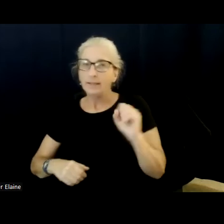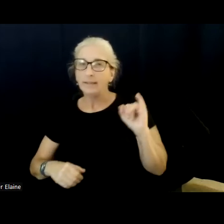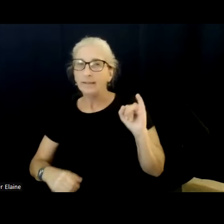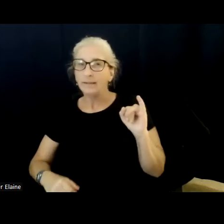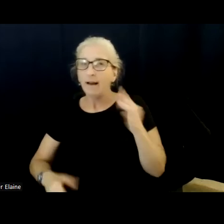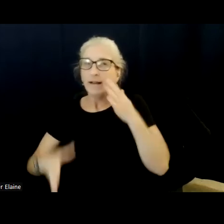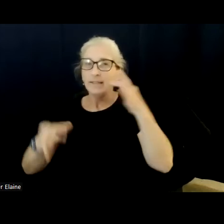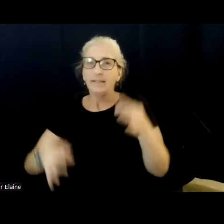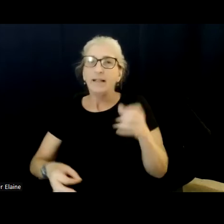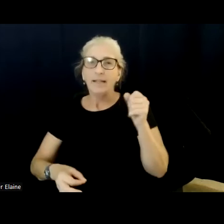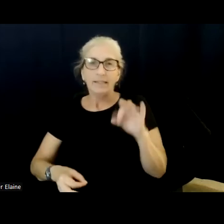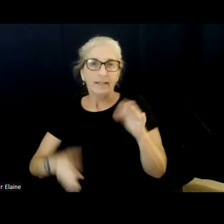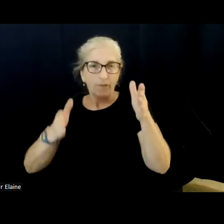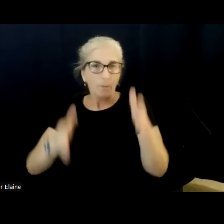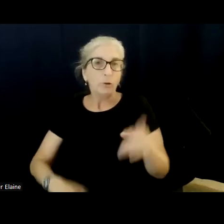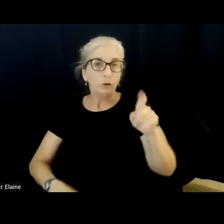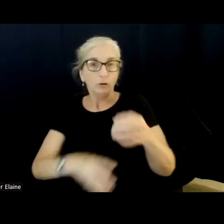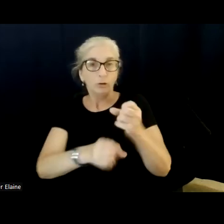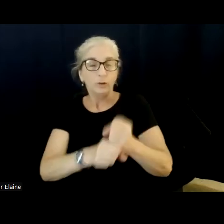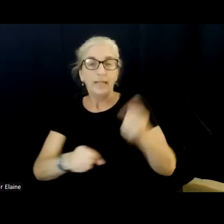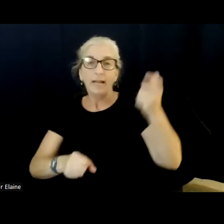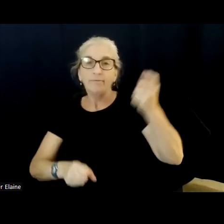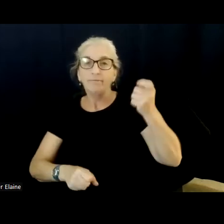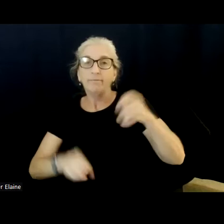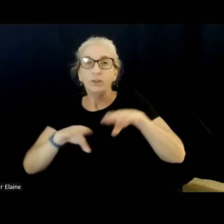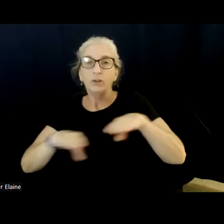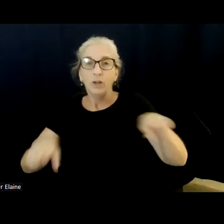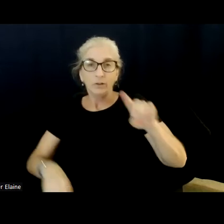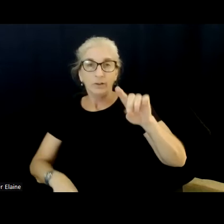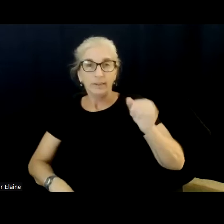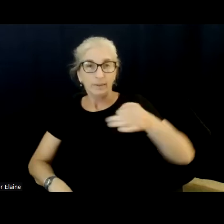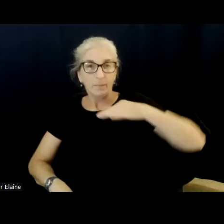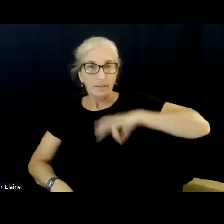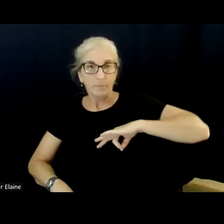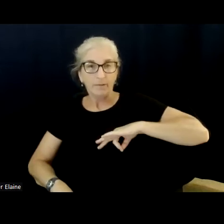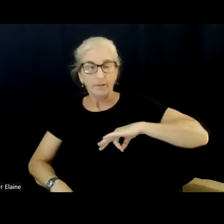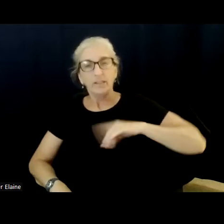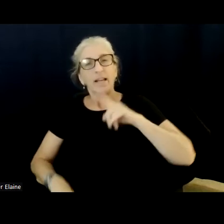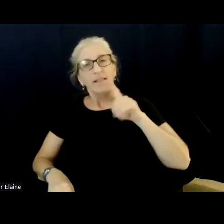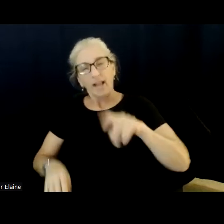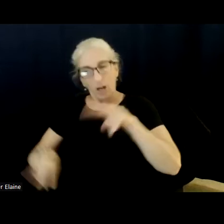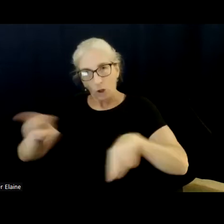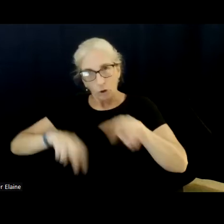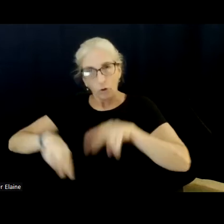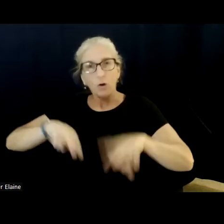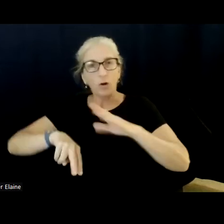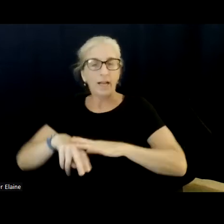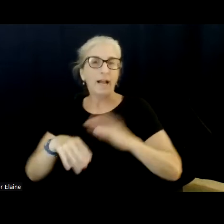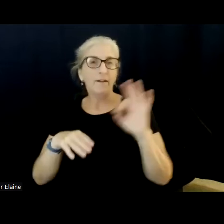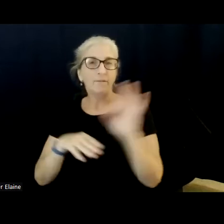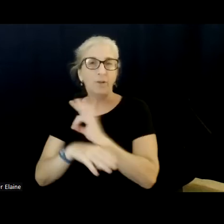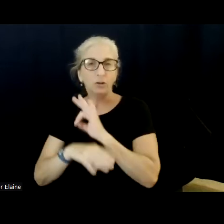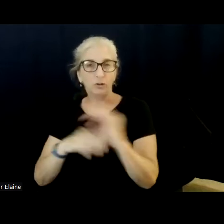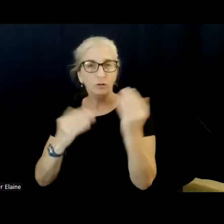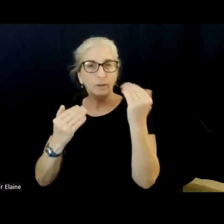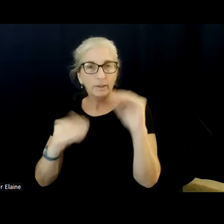for, for childhood disability benefits is, is the functional limitations that it imposes. And, and I believe it was six domains. It's been a few years since